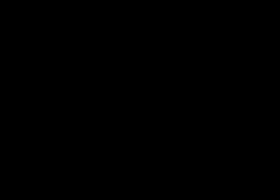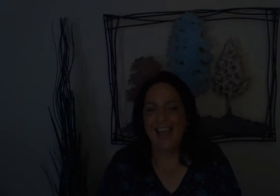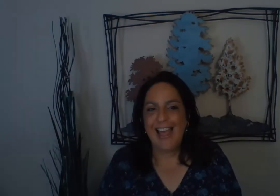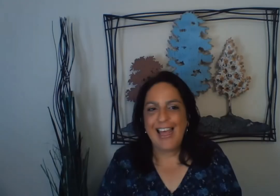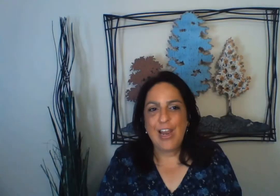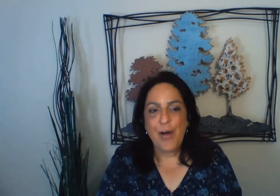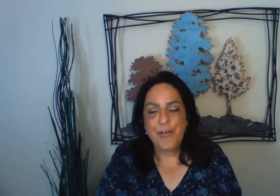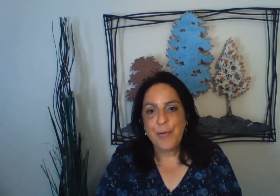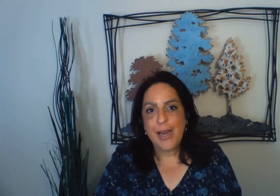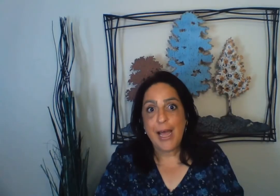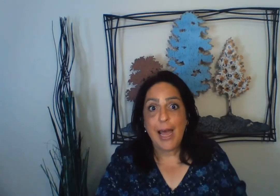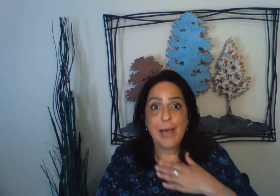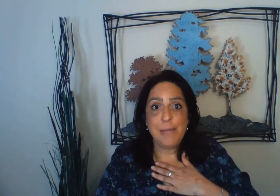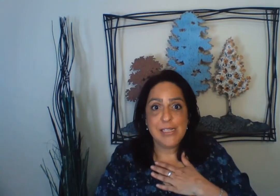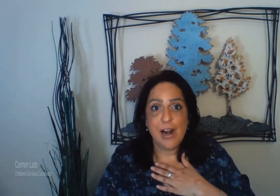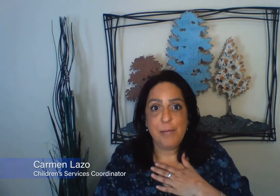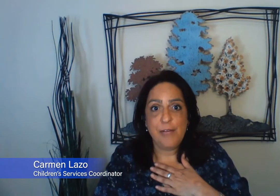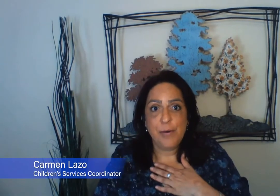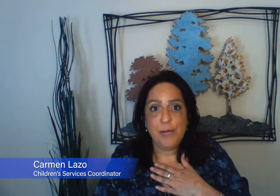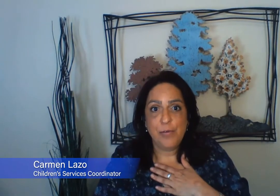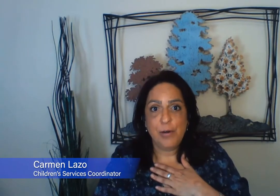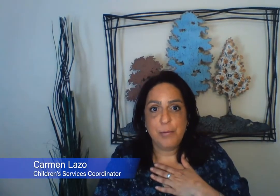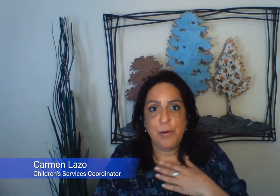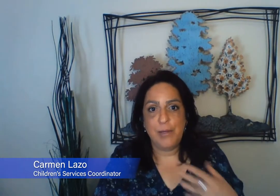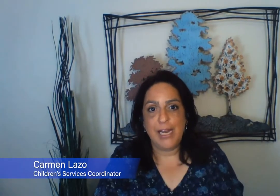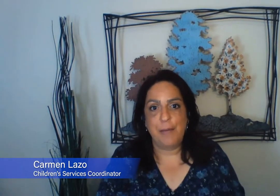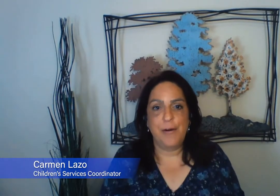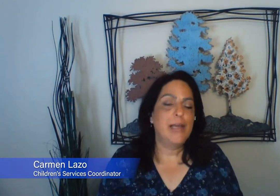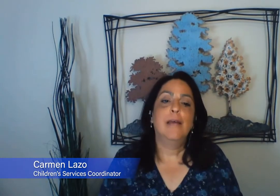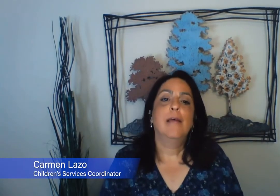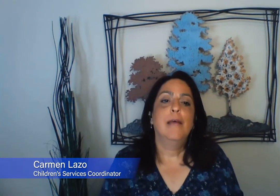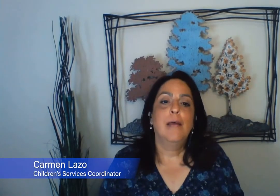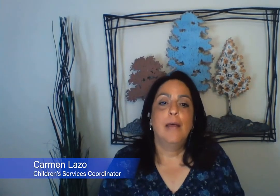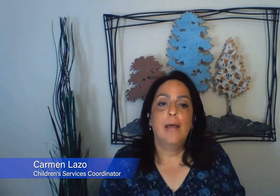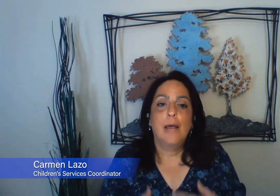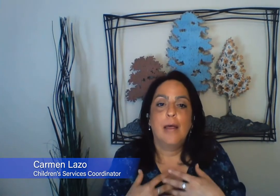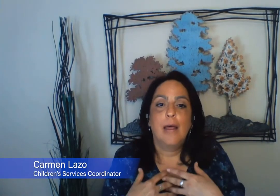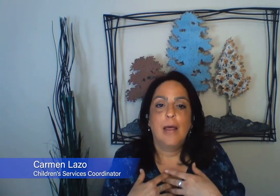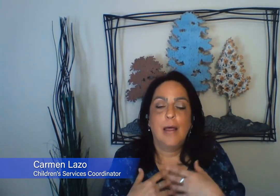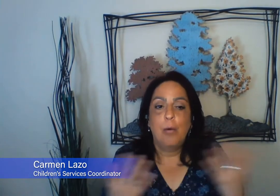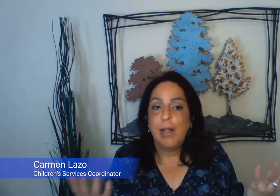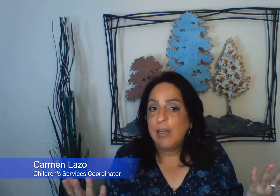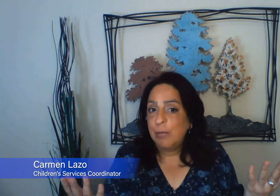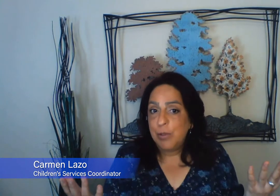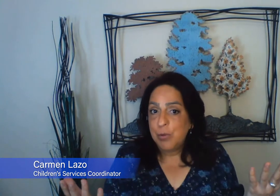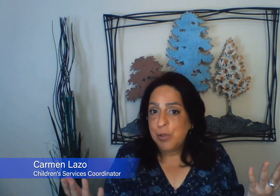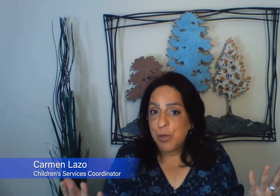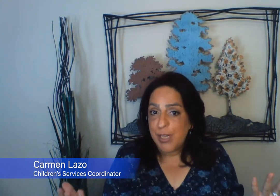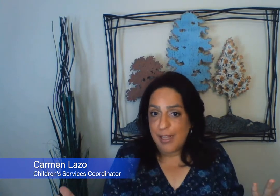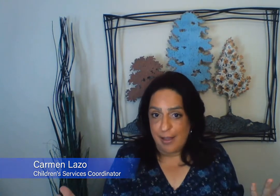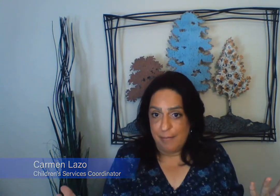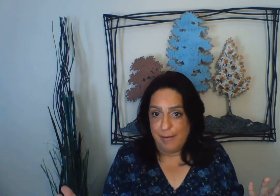Hello everyone, I am Ms. Carvin from the Pfluggerville Public Library. Welcome to Storytime.